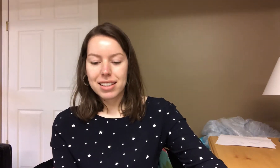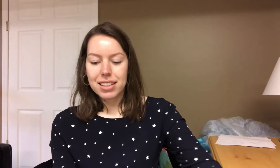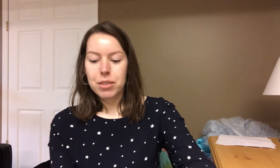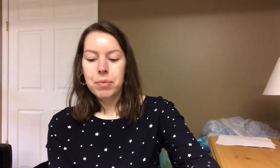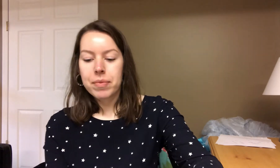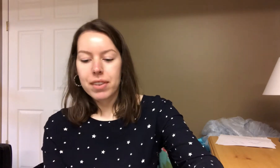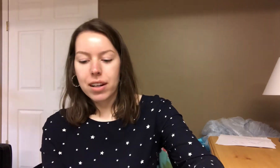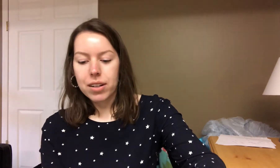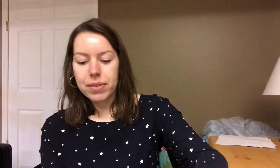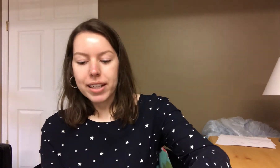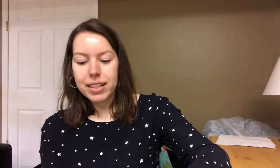All right.